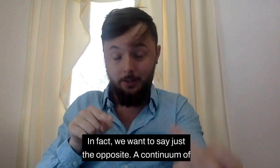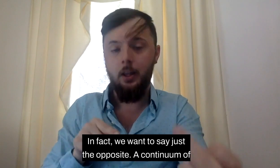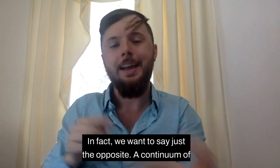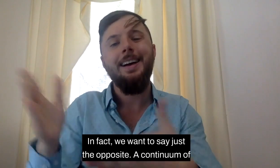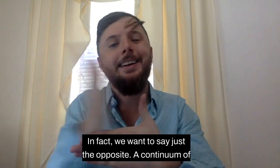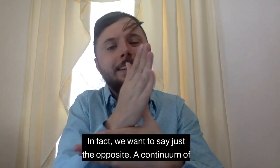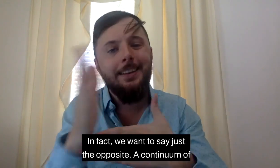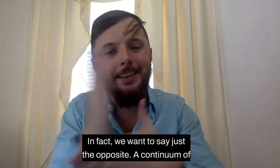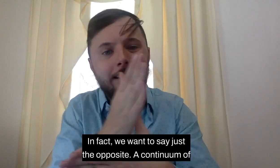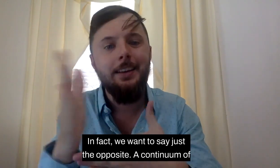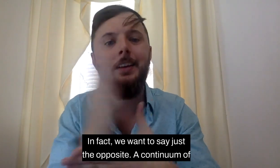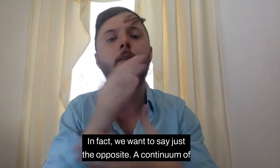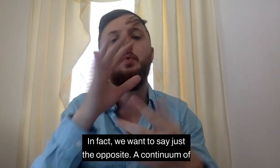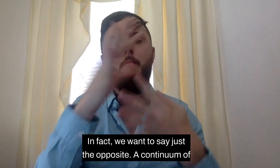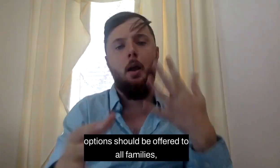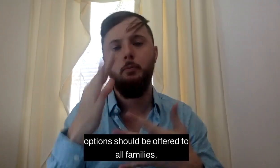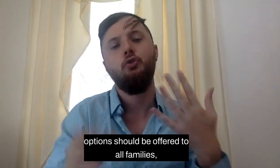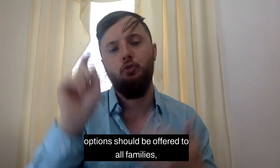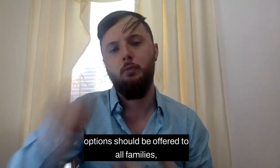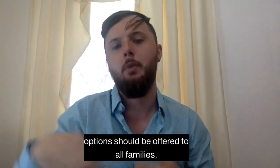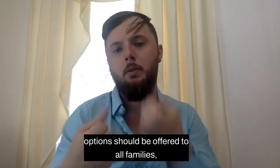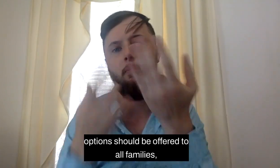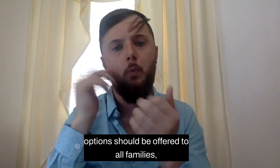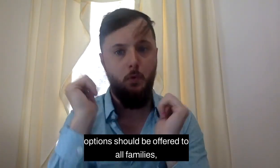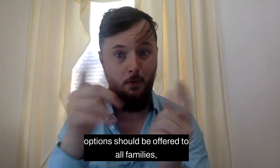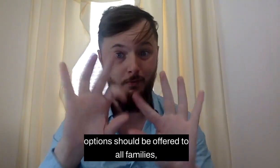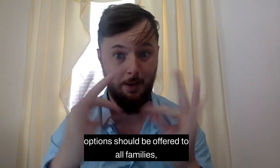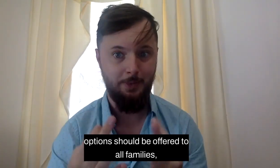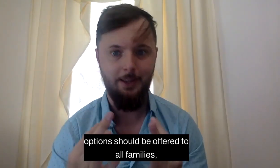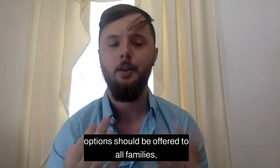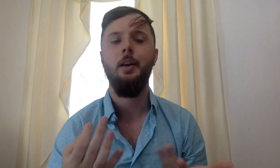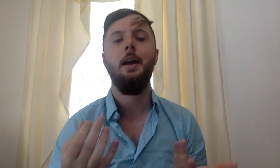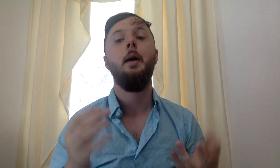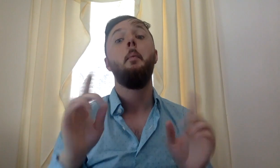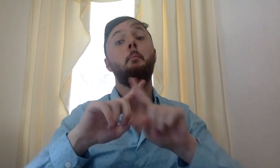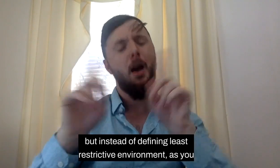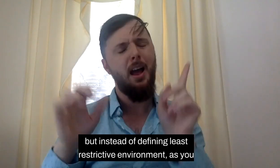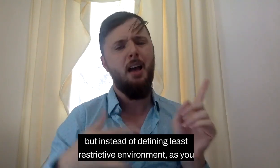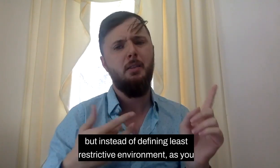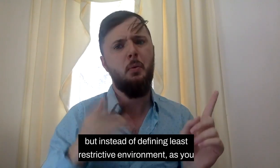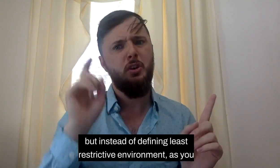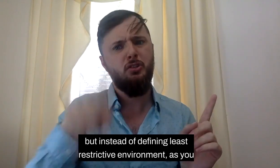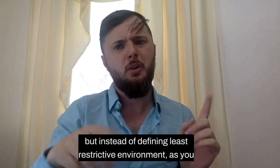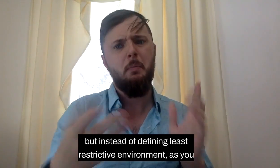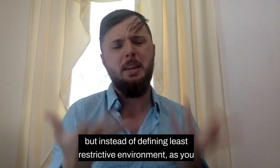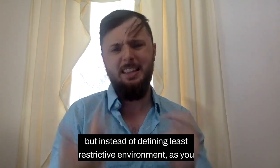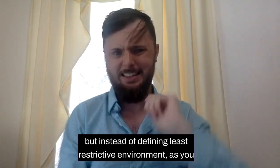a continuum of options should be offered to all families. But instead of defining